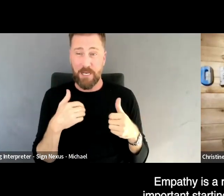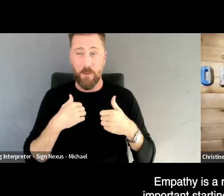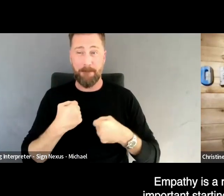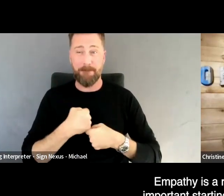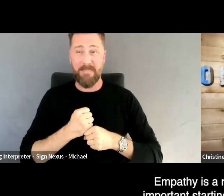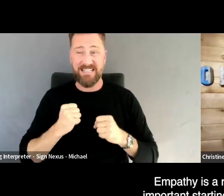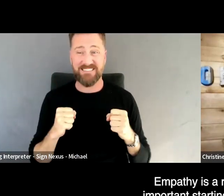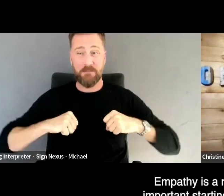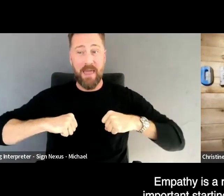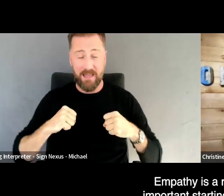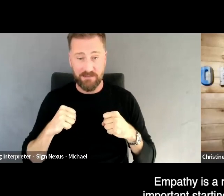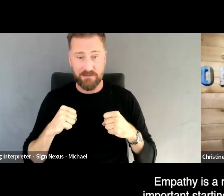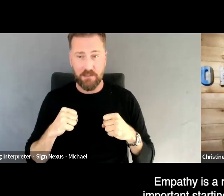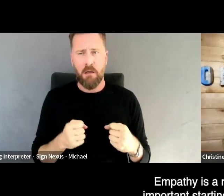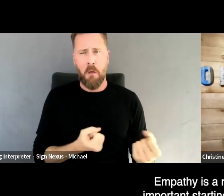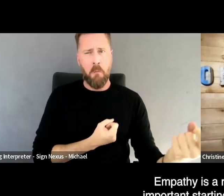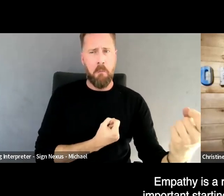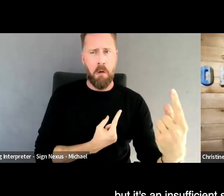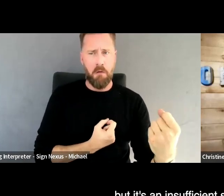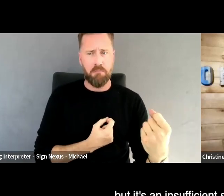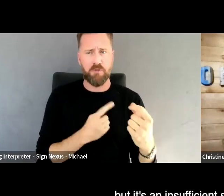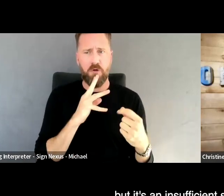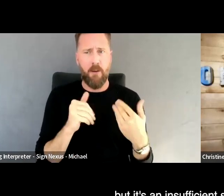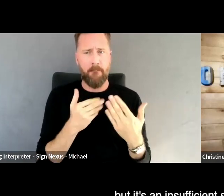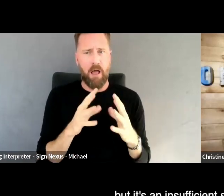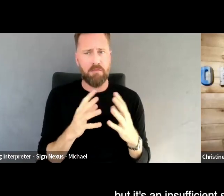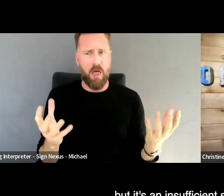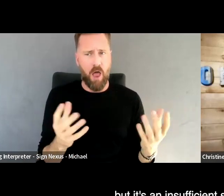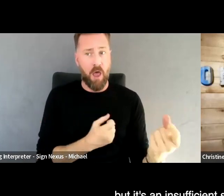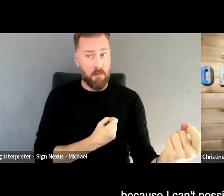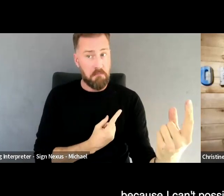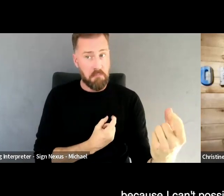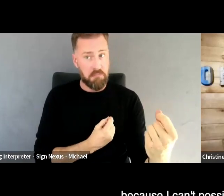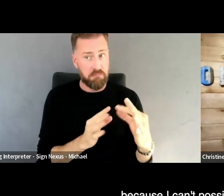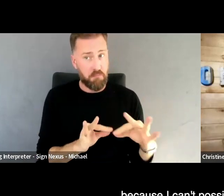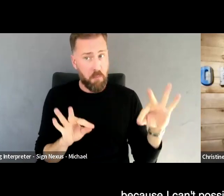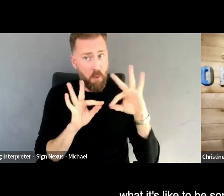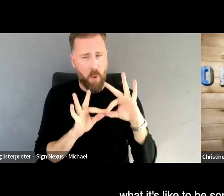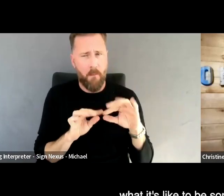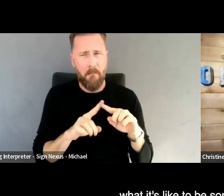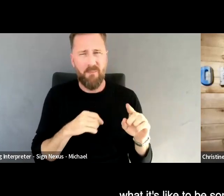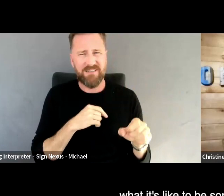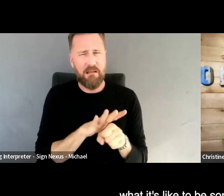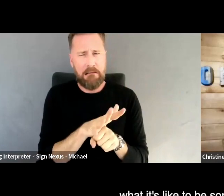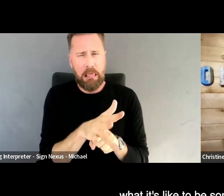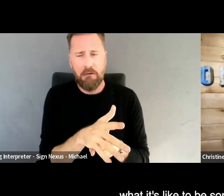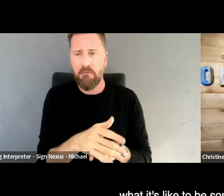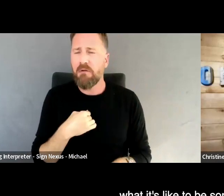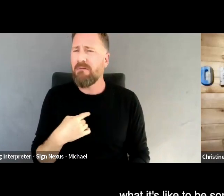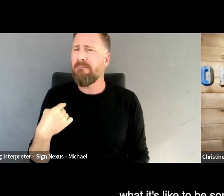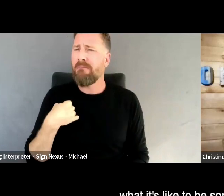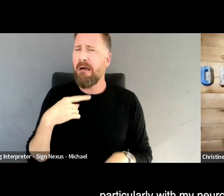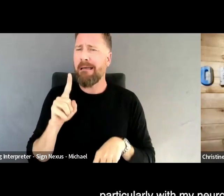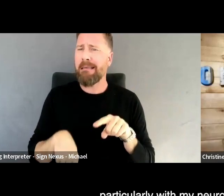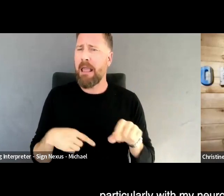Empathy is a really important starting point, but it's an insufficient starting point because I can't possibly imagine what it's like to